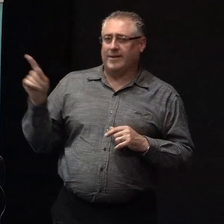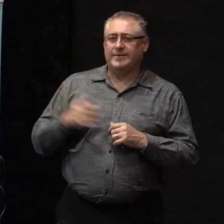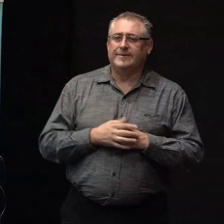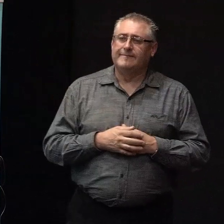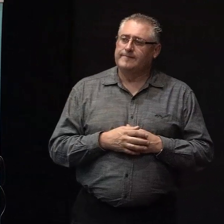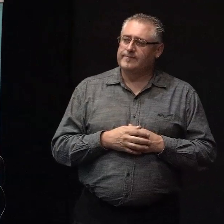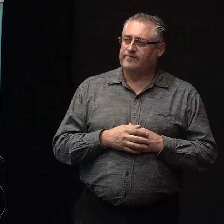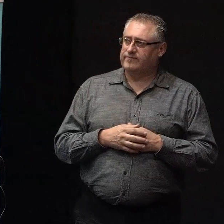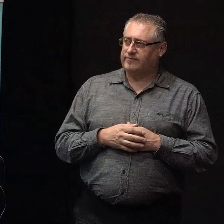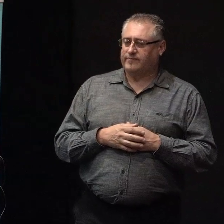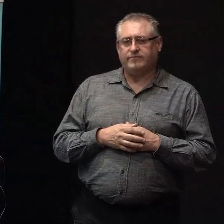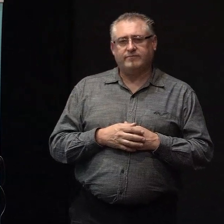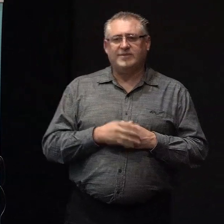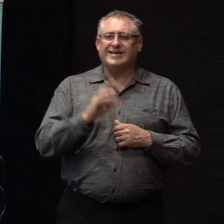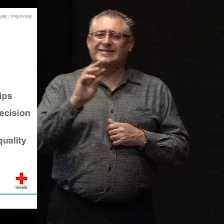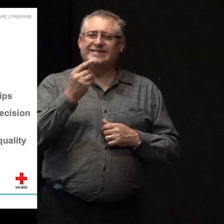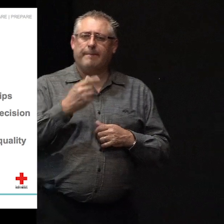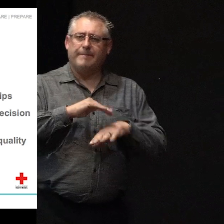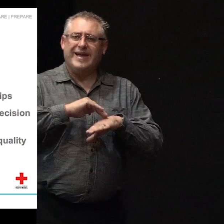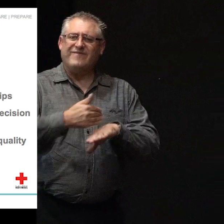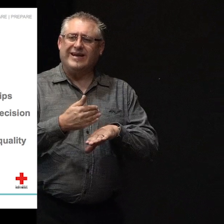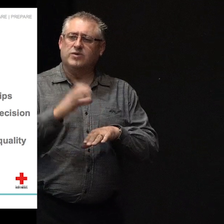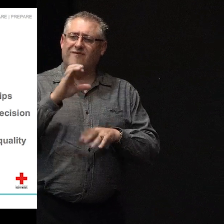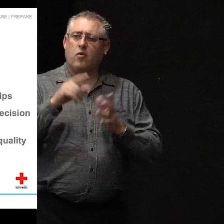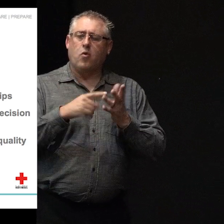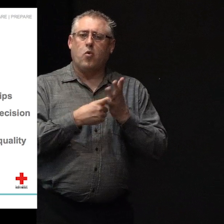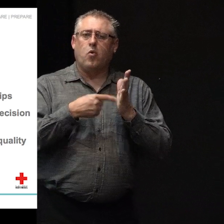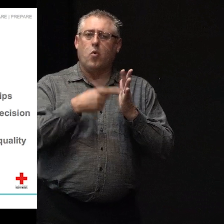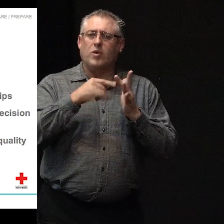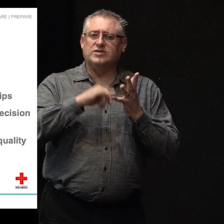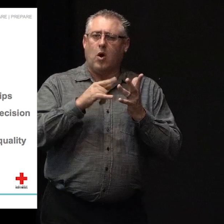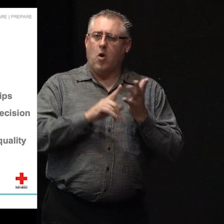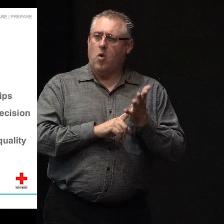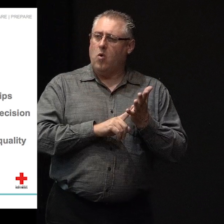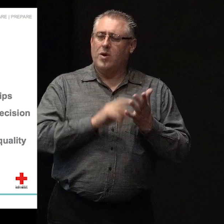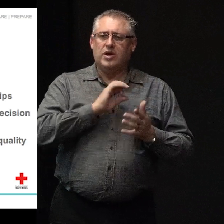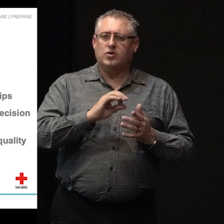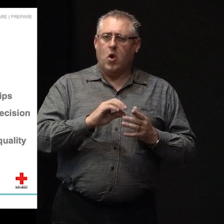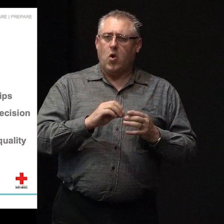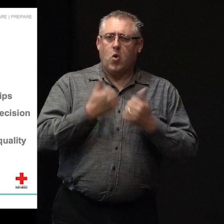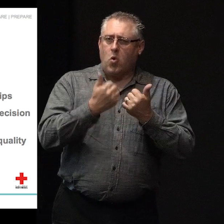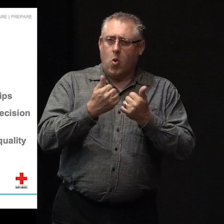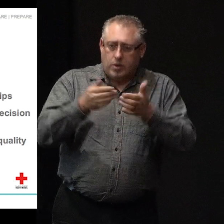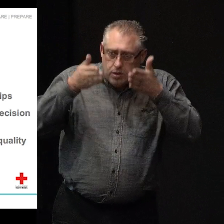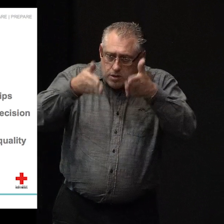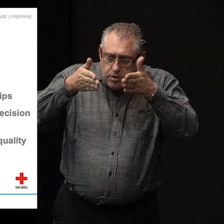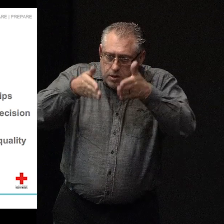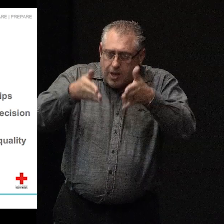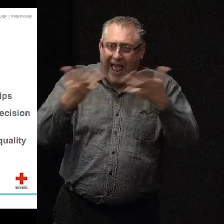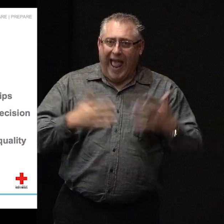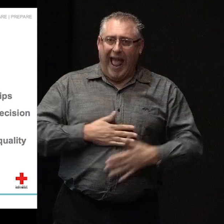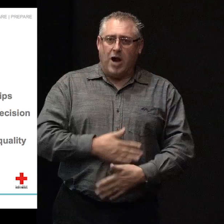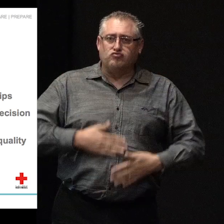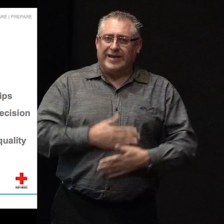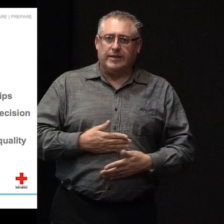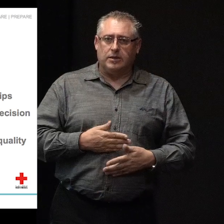Okay, and a couple of the effects of cortisol is that firstly, you it doesn't do us any good to really focus during a famine on how hungry we are.